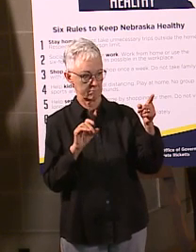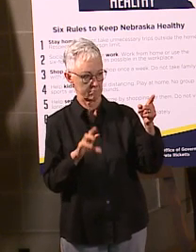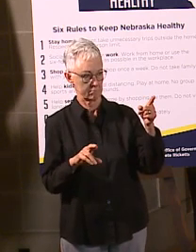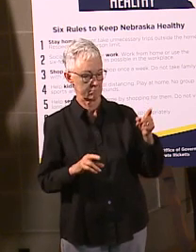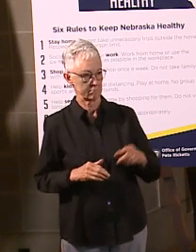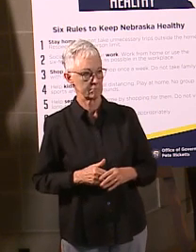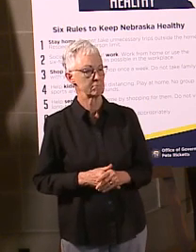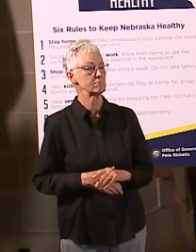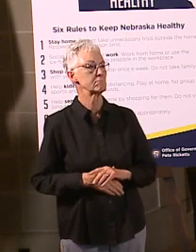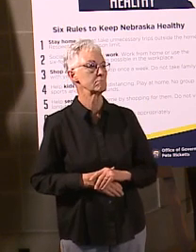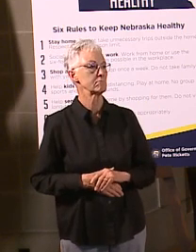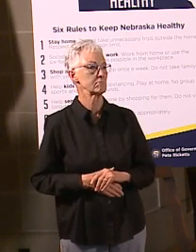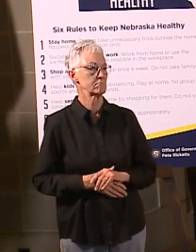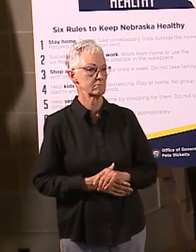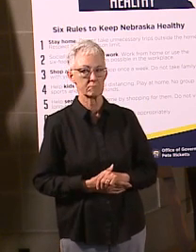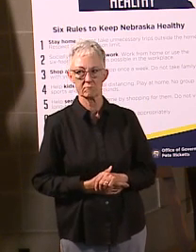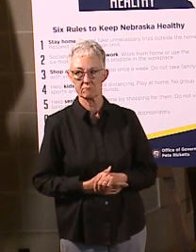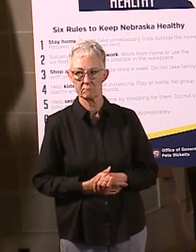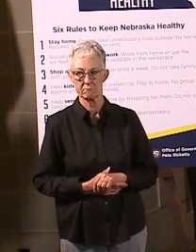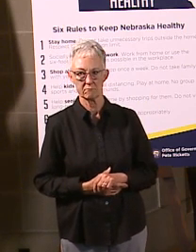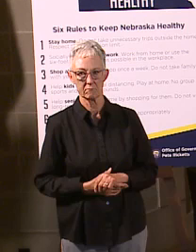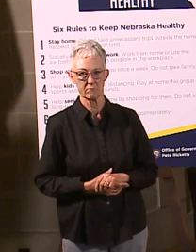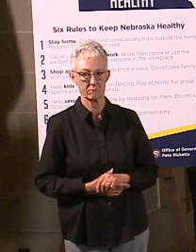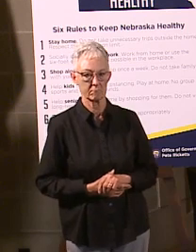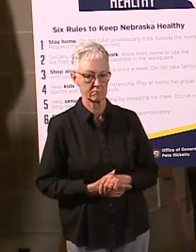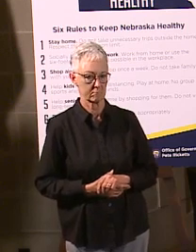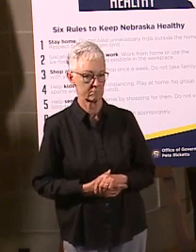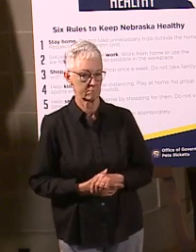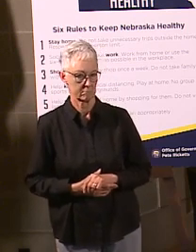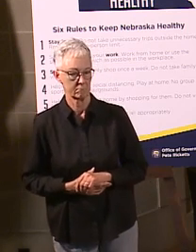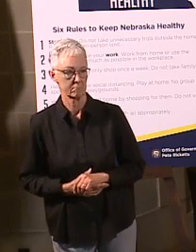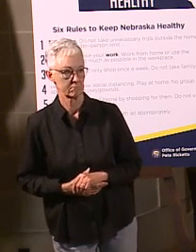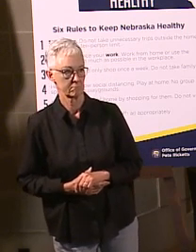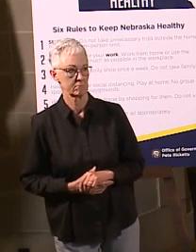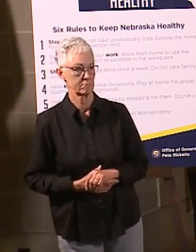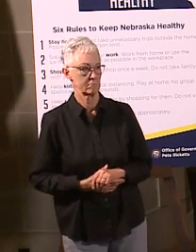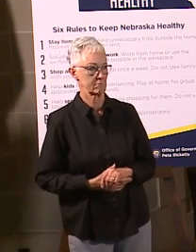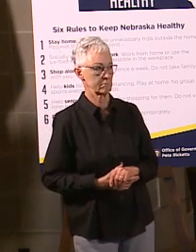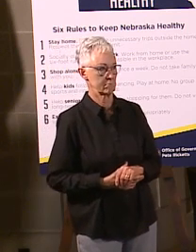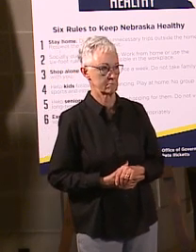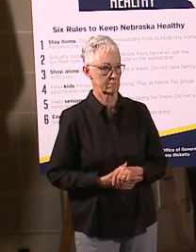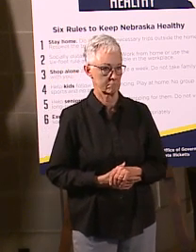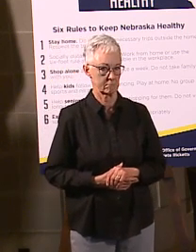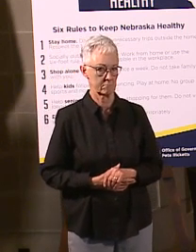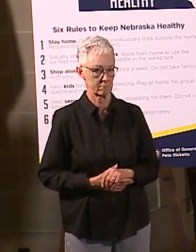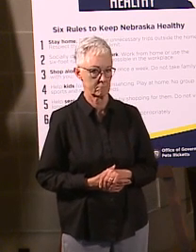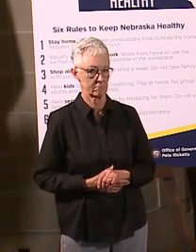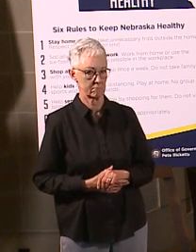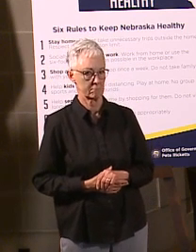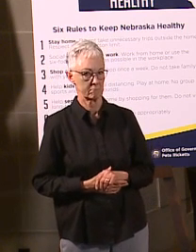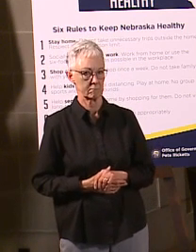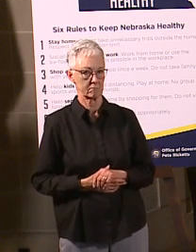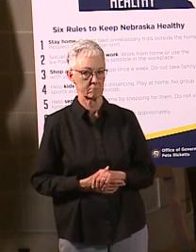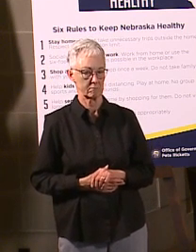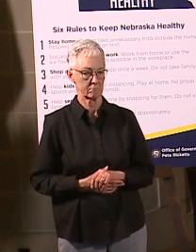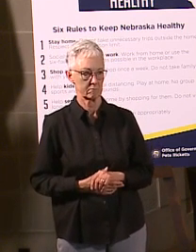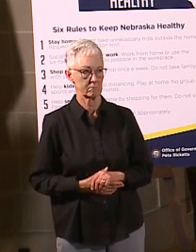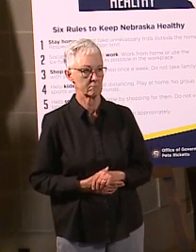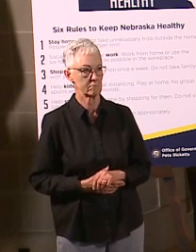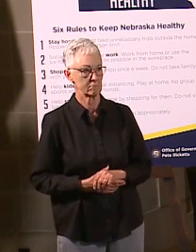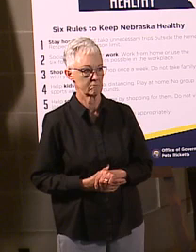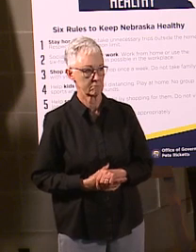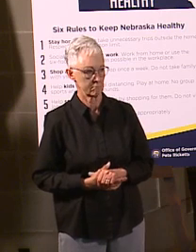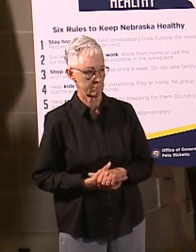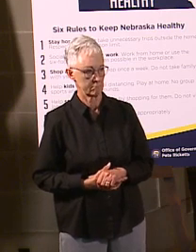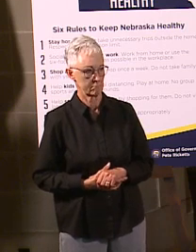So, Joe David is asking, do you believe that you'll have the final word on whether kids return to school in the fall or is that the decision will be